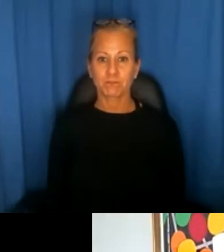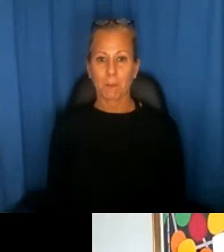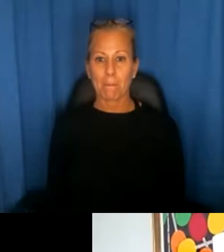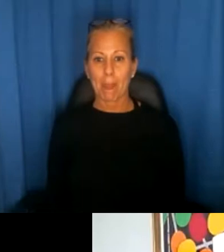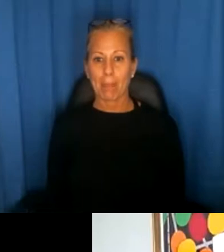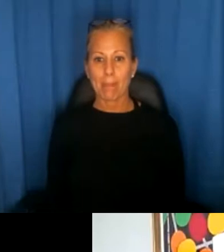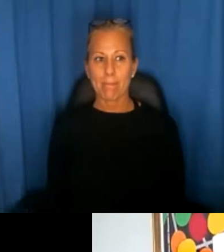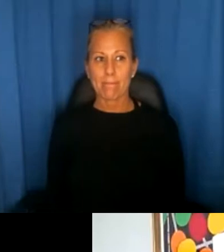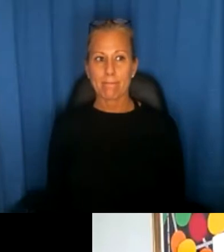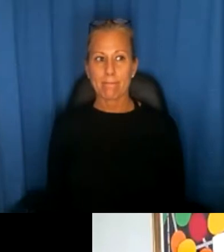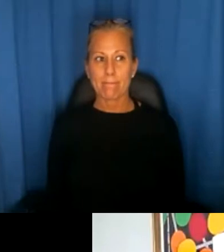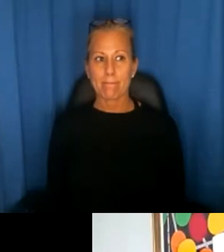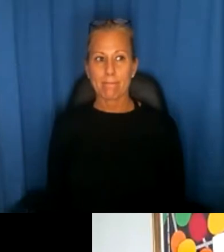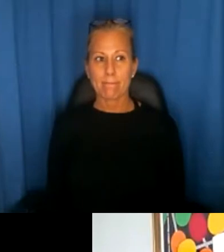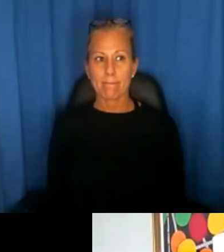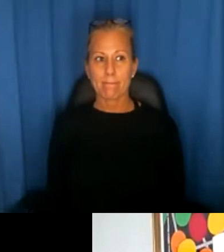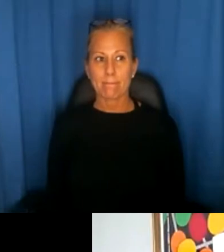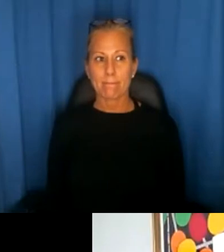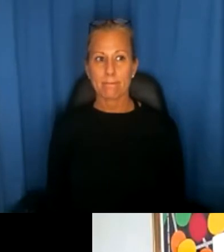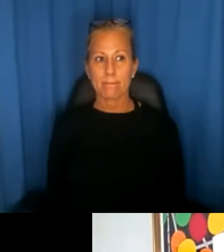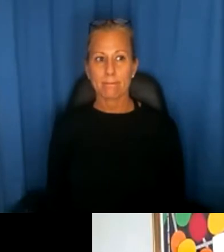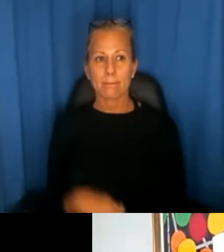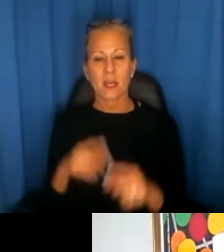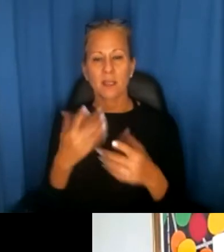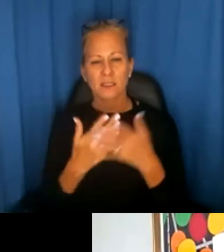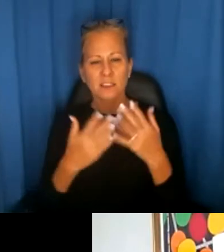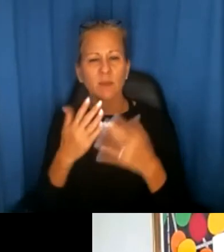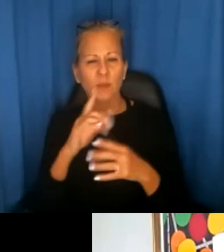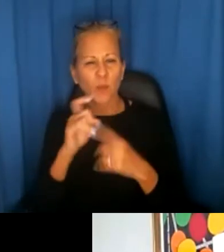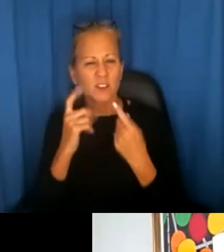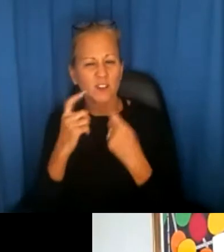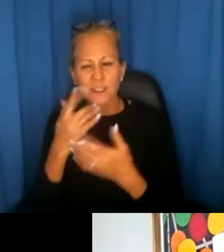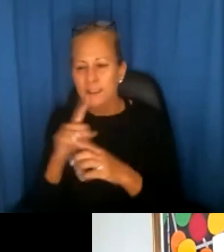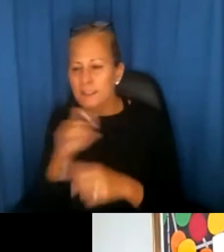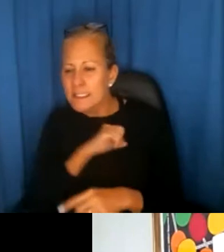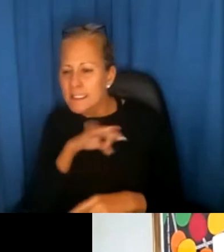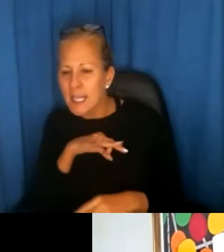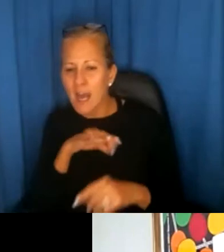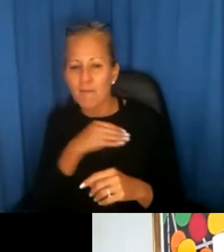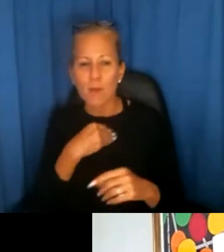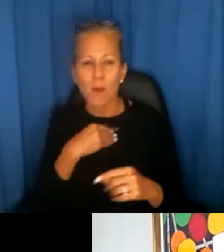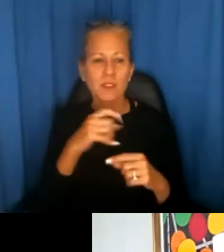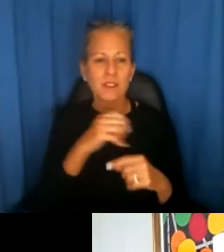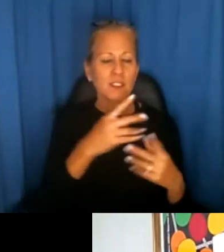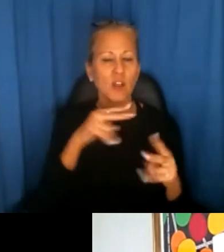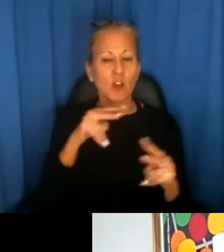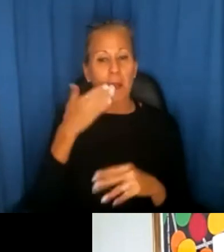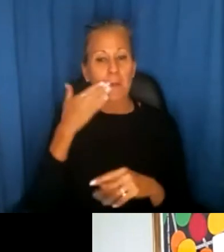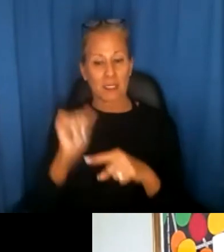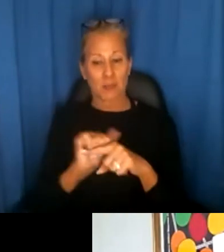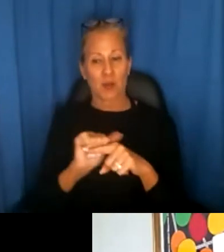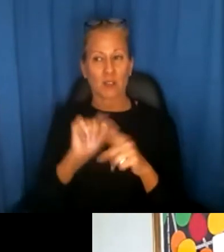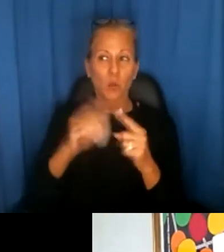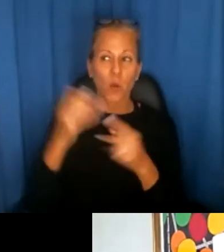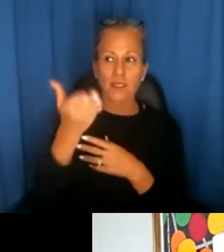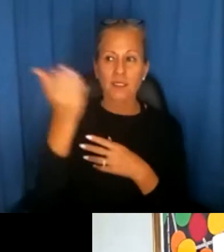Thank you. Yeah, there's some other questions about, you know, different staff members and personnel. And so certainly, I think, looking at the best practices that are out there